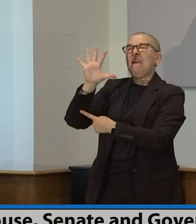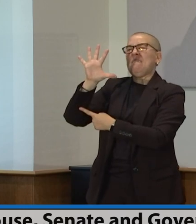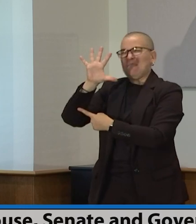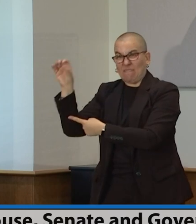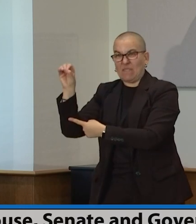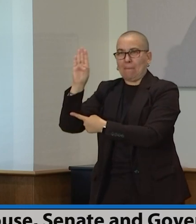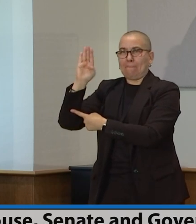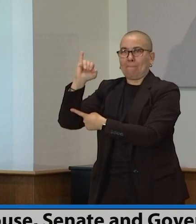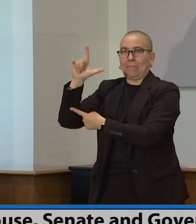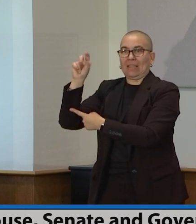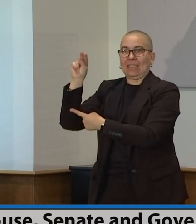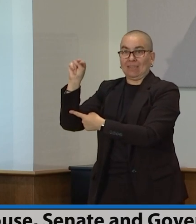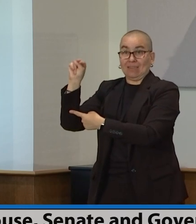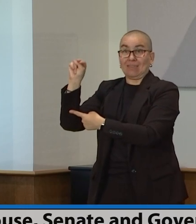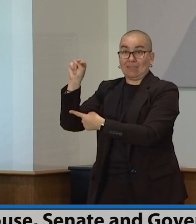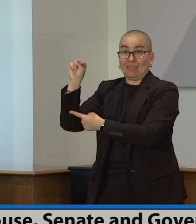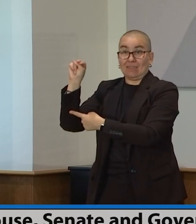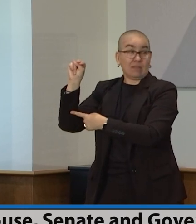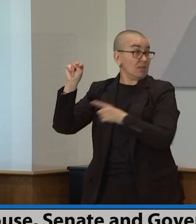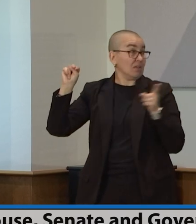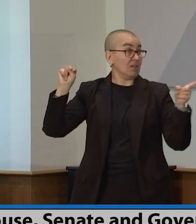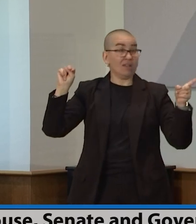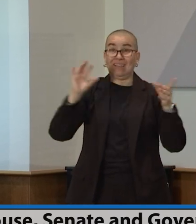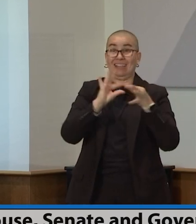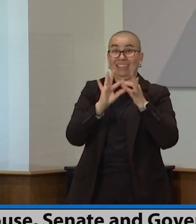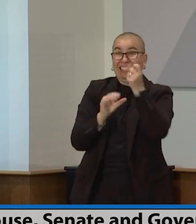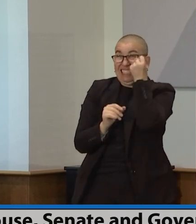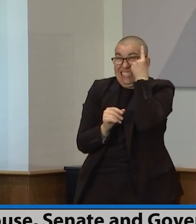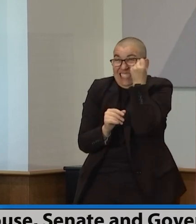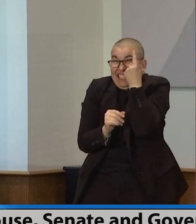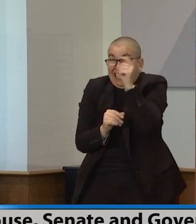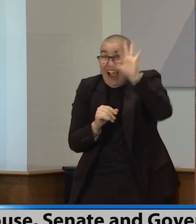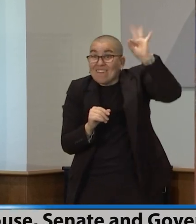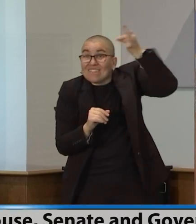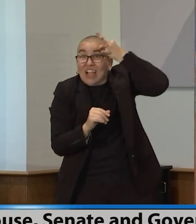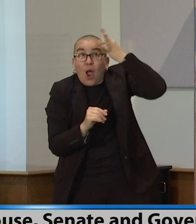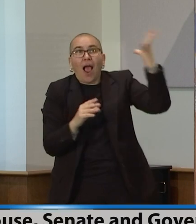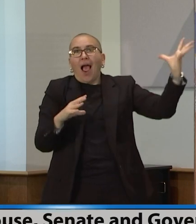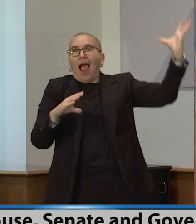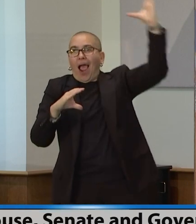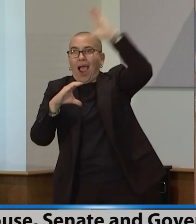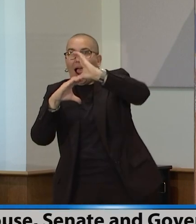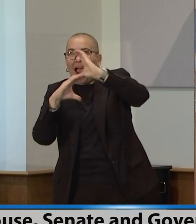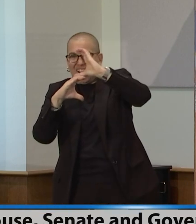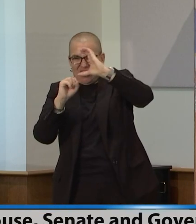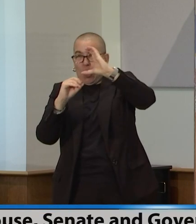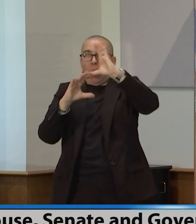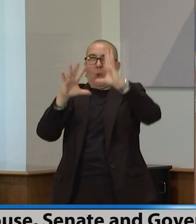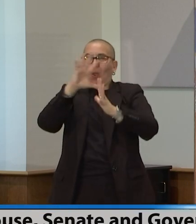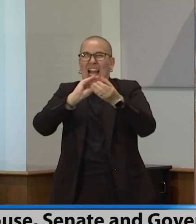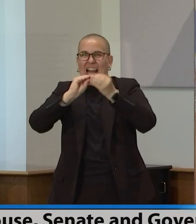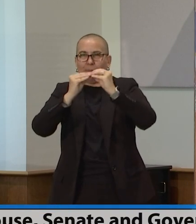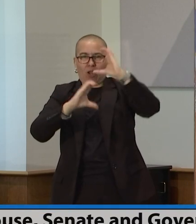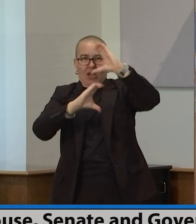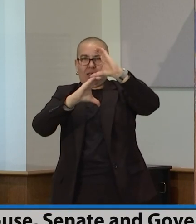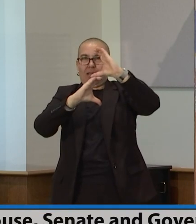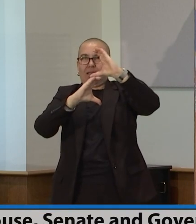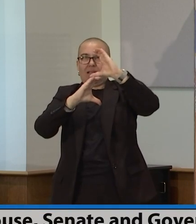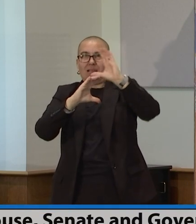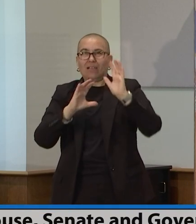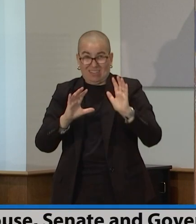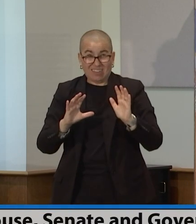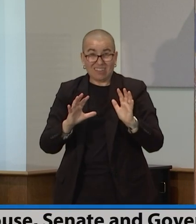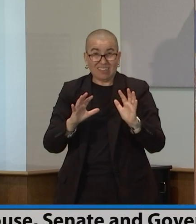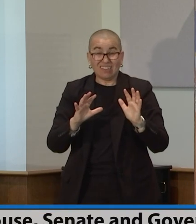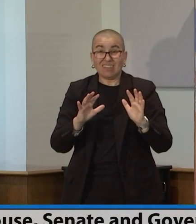A lot. Yeah, it's the federal piece as it comes in. They can get it to you. And again, the accounting of it, as many of you